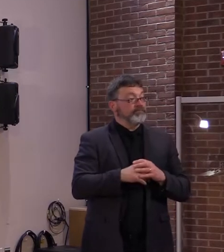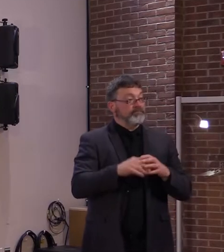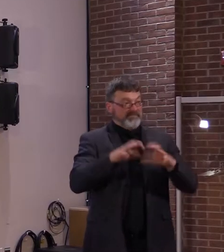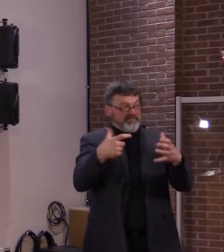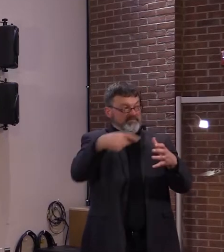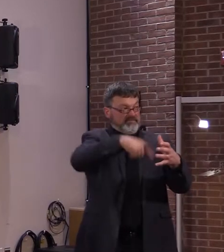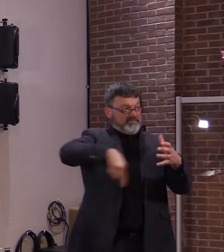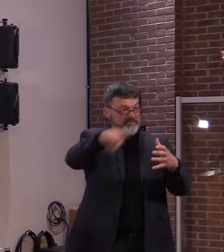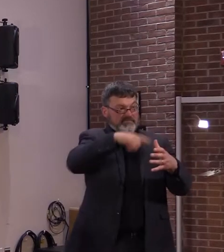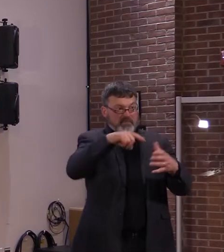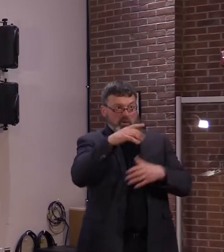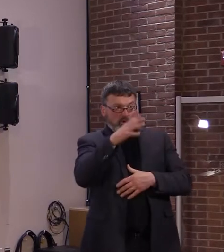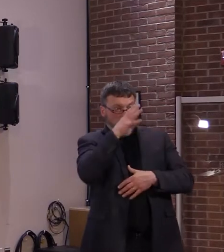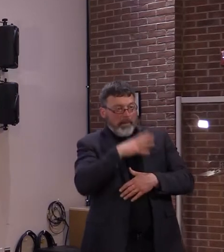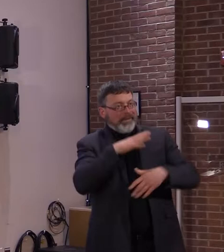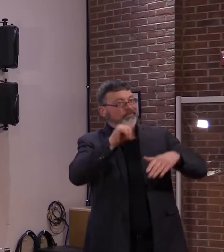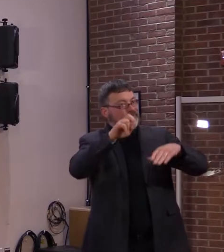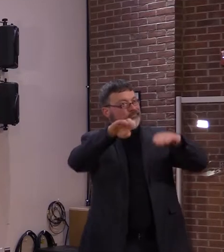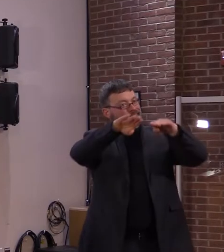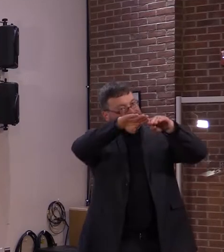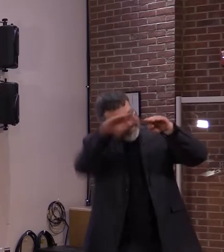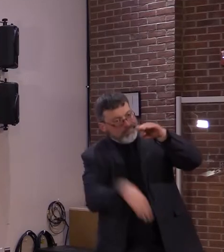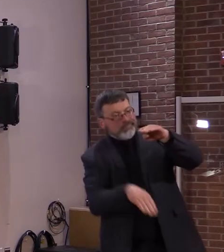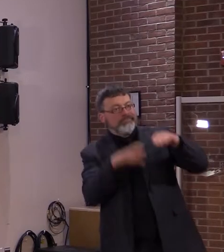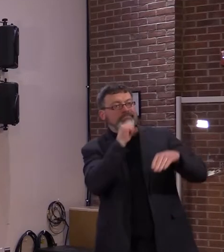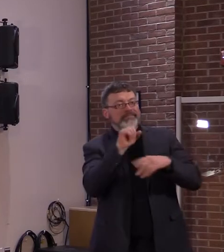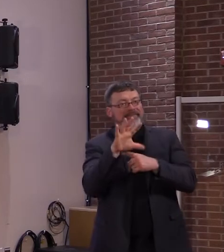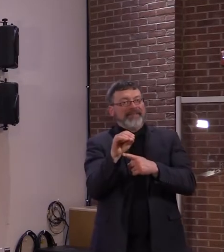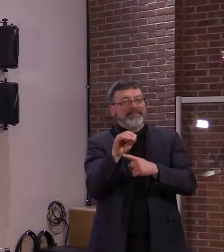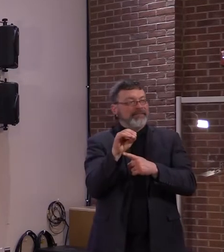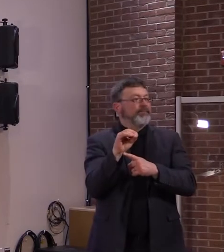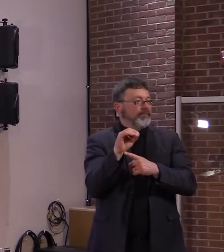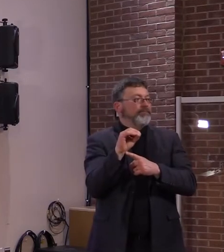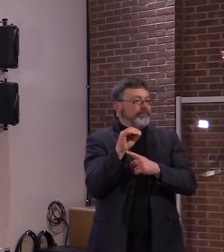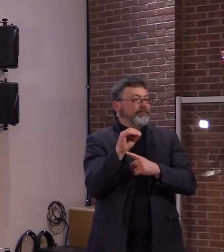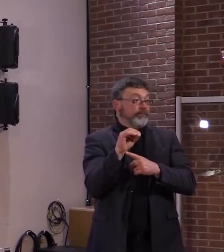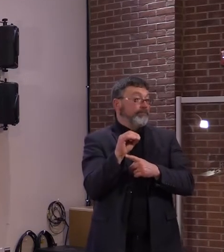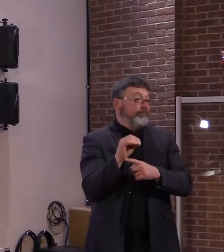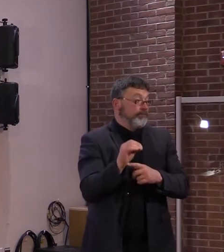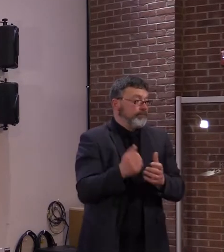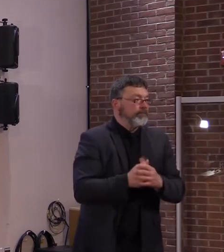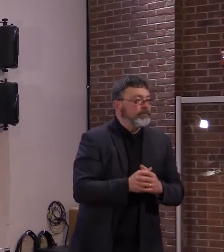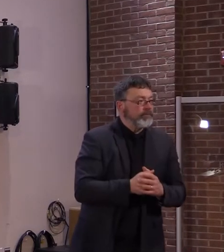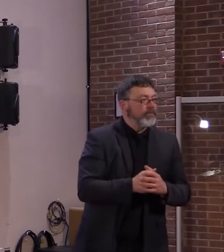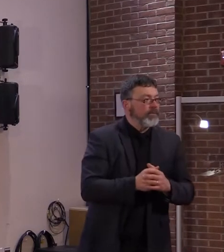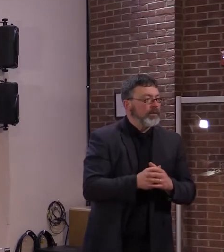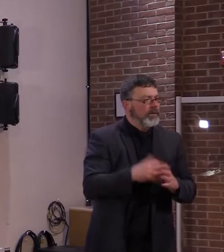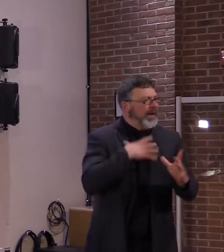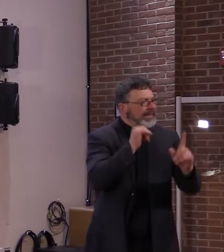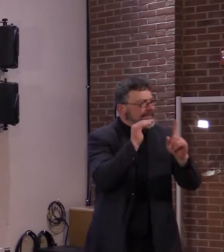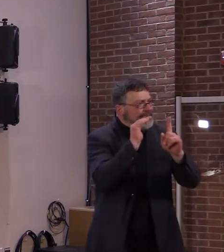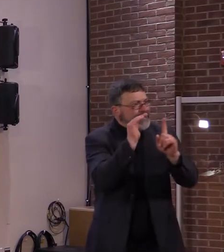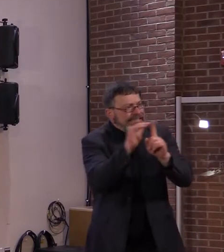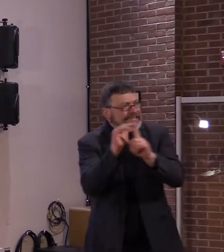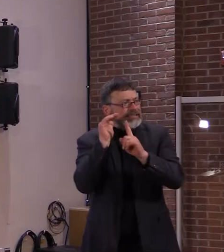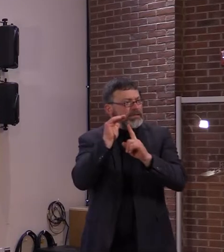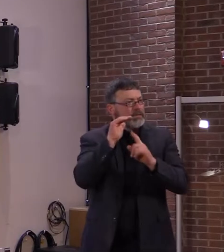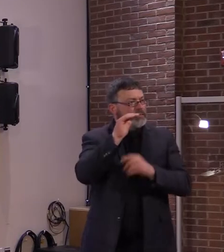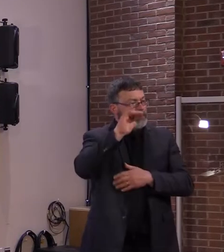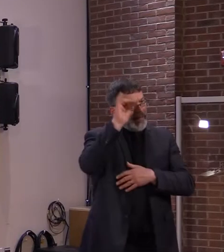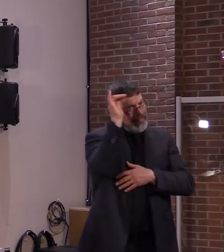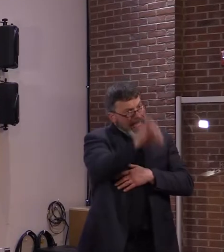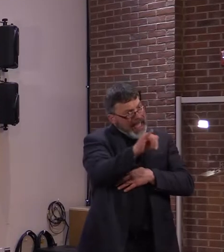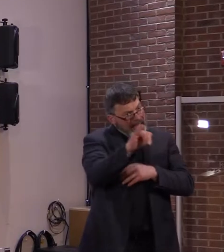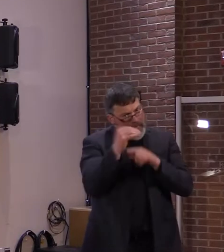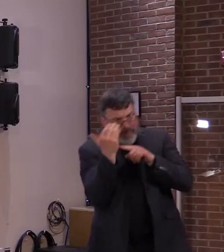is the data do suggest that TTS is still very rare. And while instances of TTS